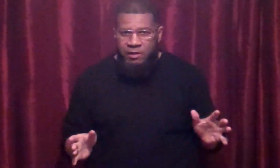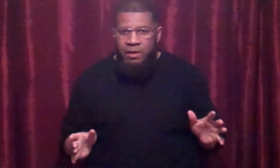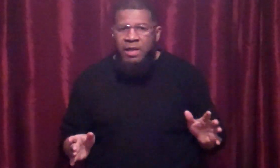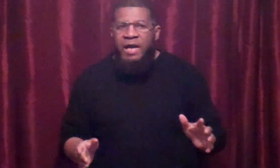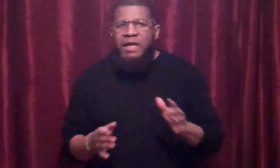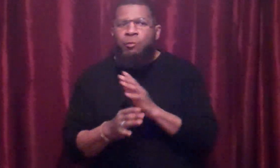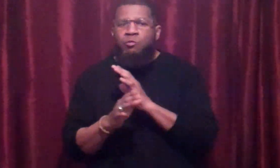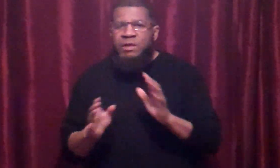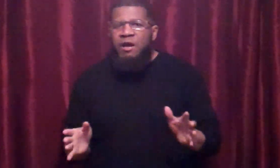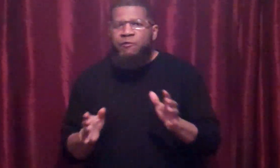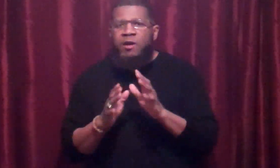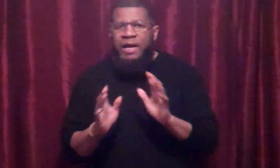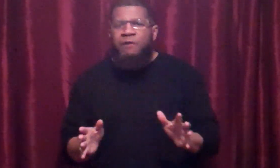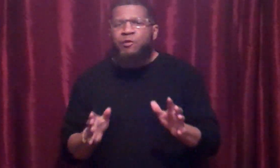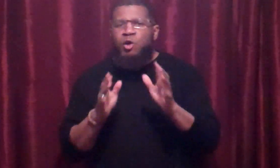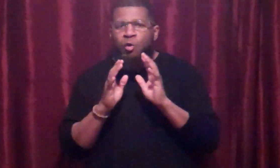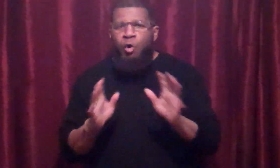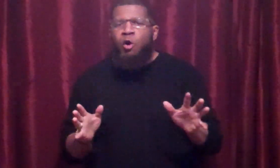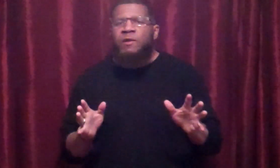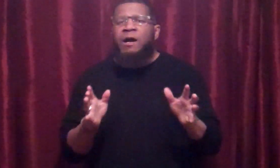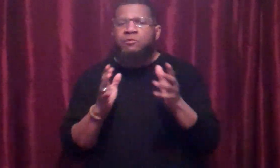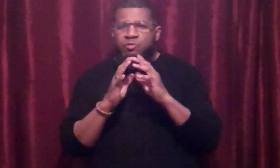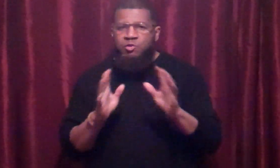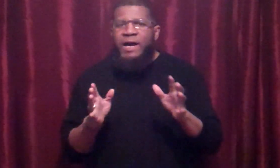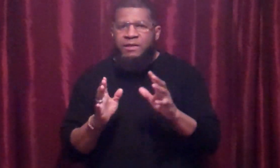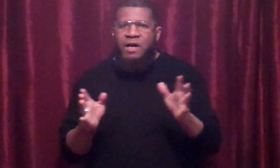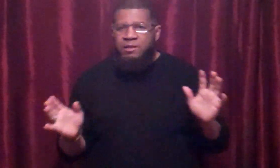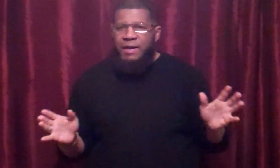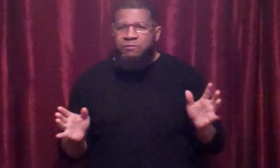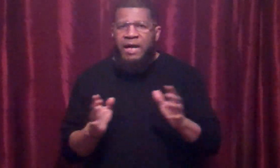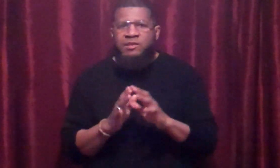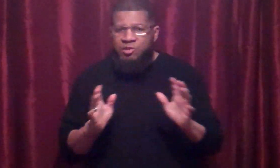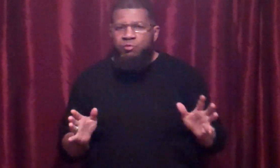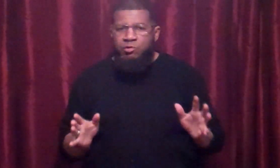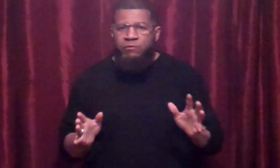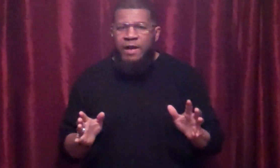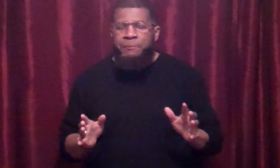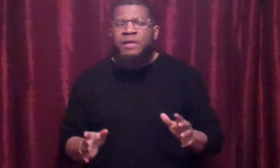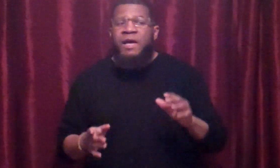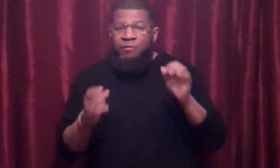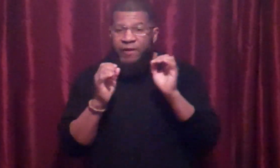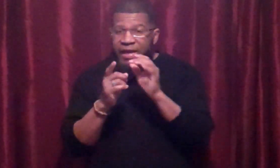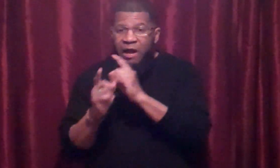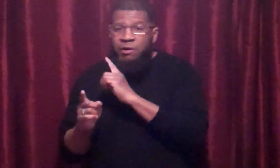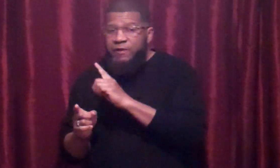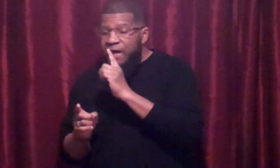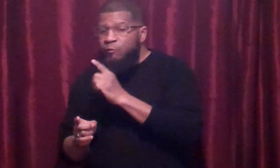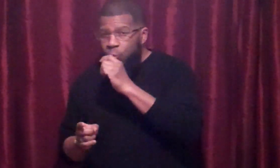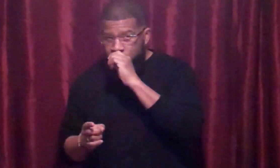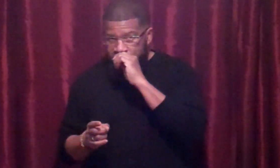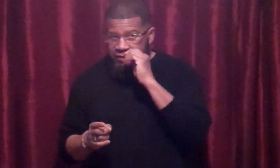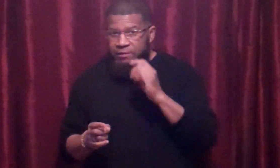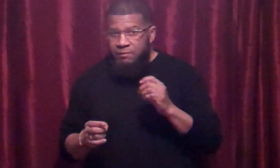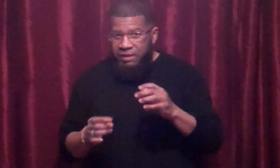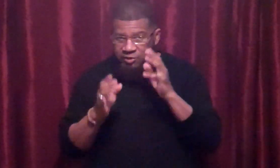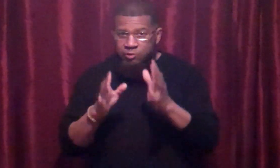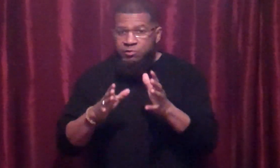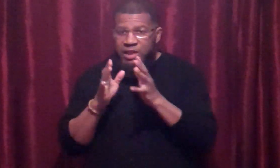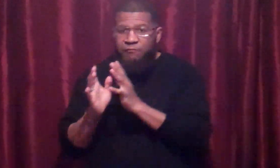and I will never, ever go all out to try to knock them out. I just don't do that. They, however, have orders. My students have